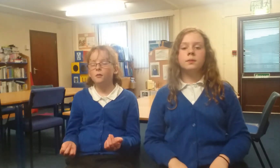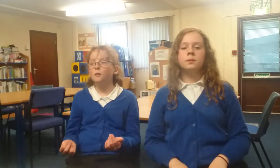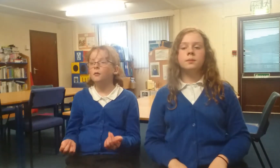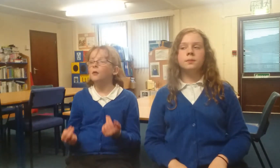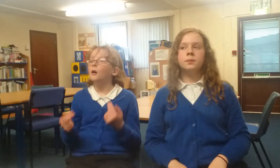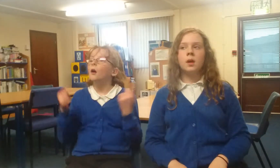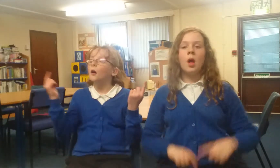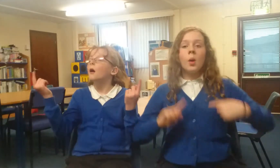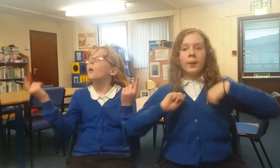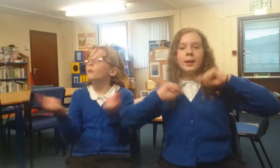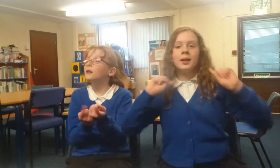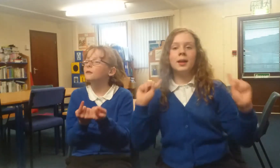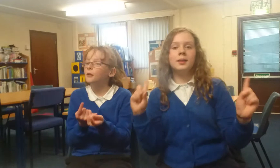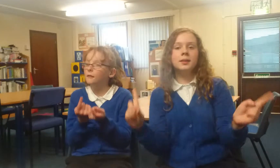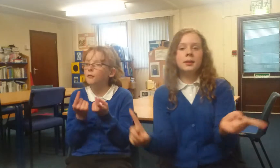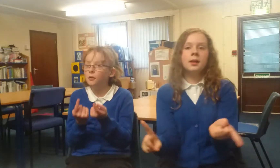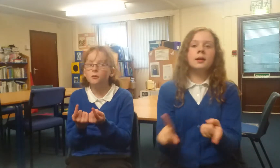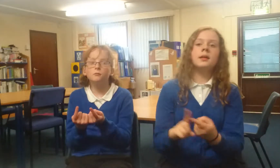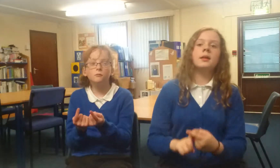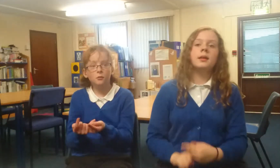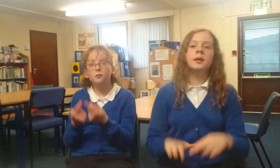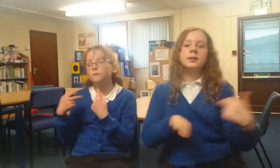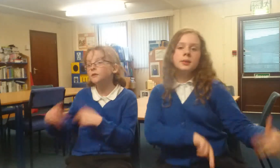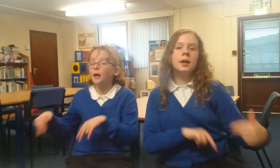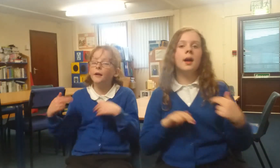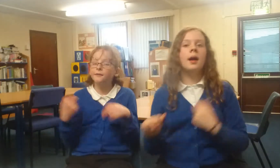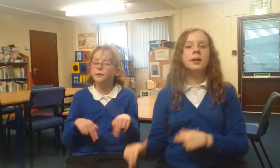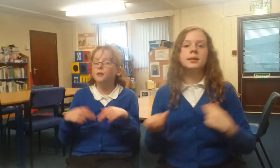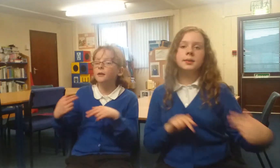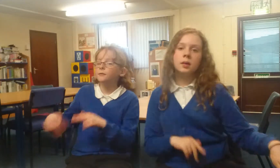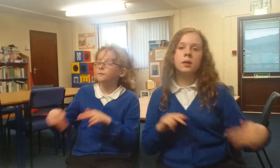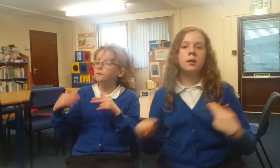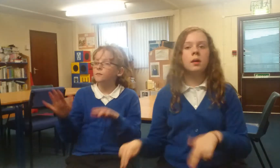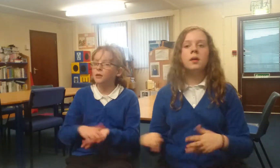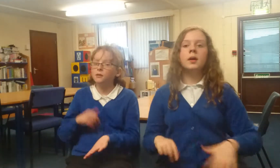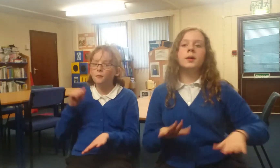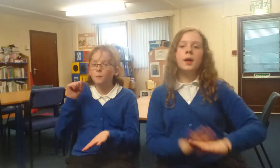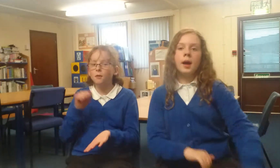We're having ourselves a swinging Christmas time